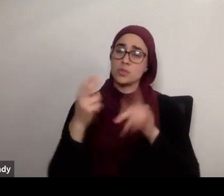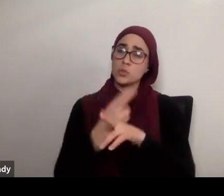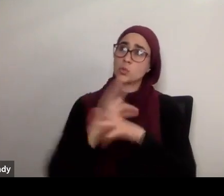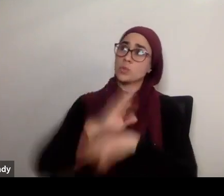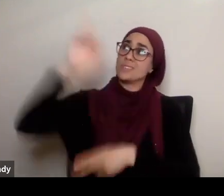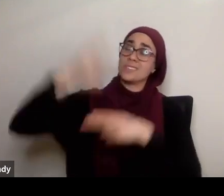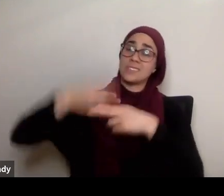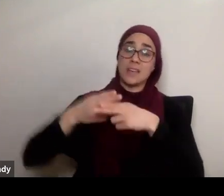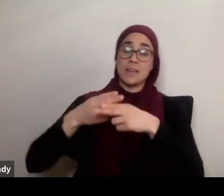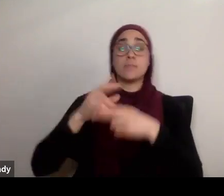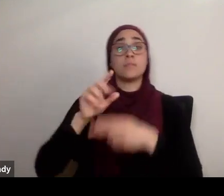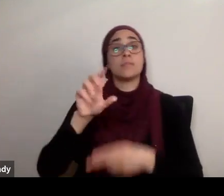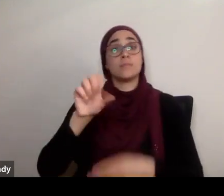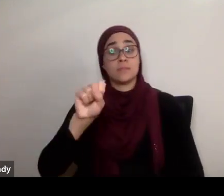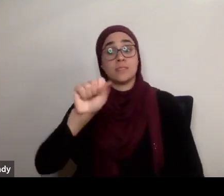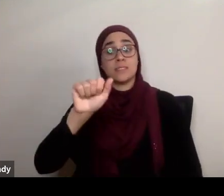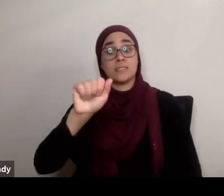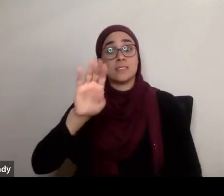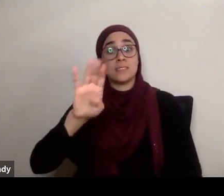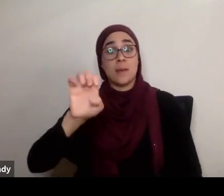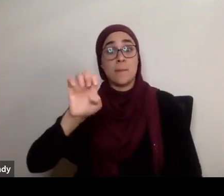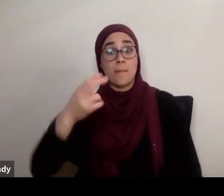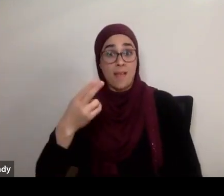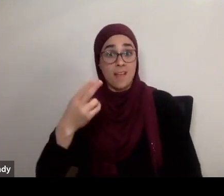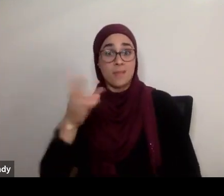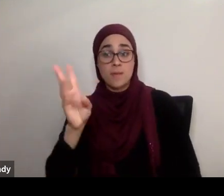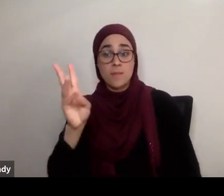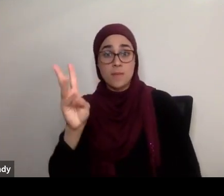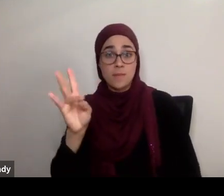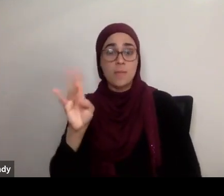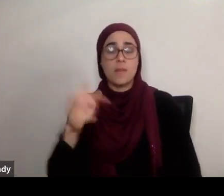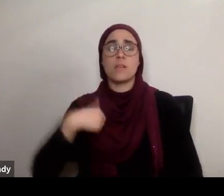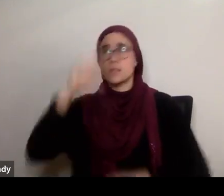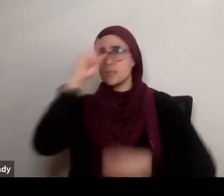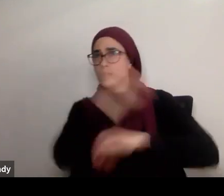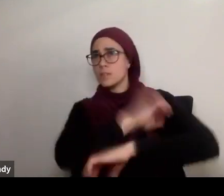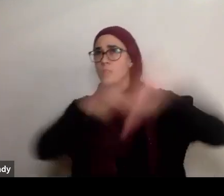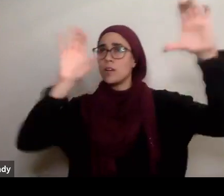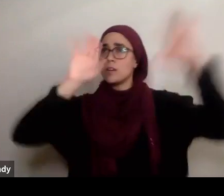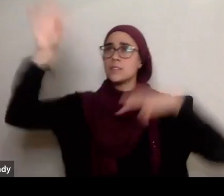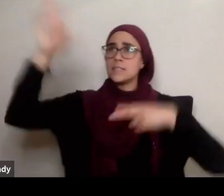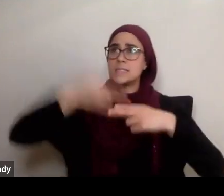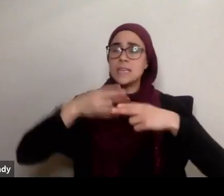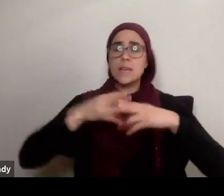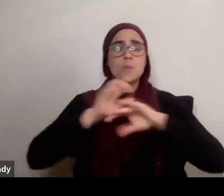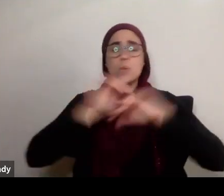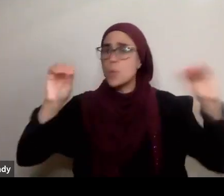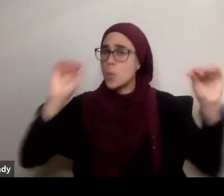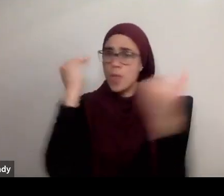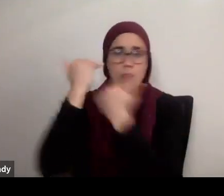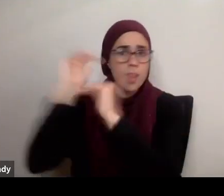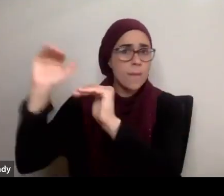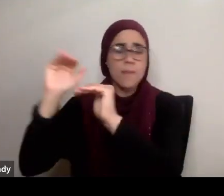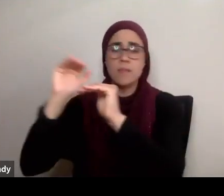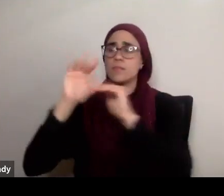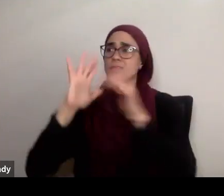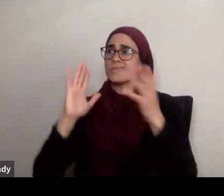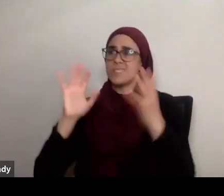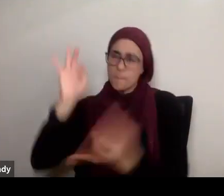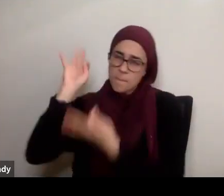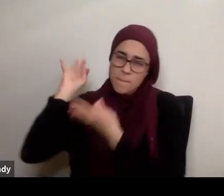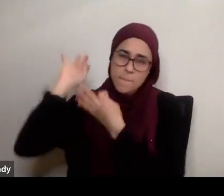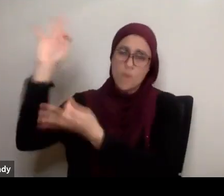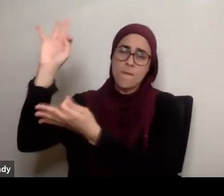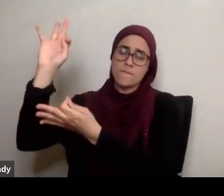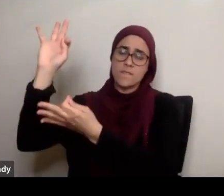we basically imagine any name that he has to basically be unlimited, unbound, unrestricted in the way that we are restricted.